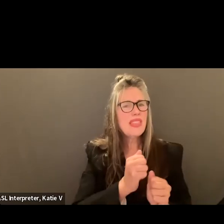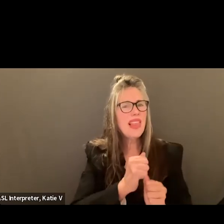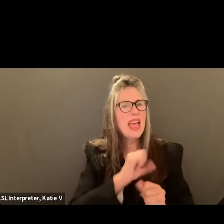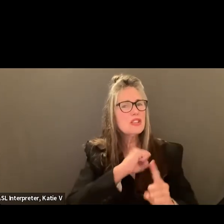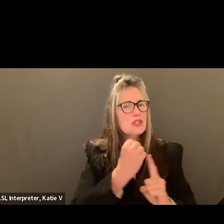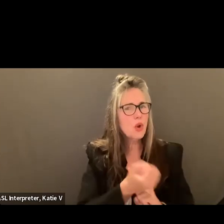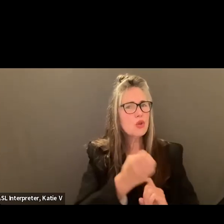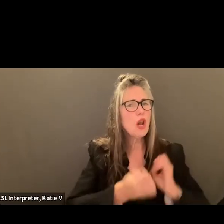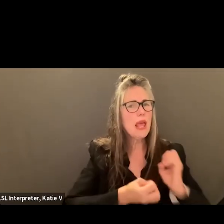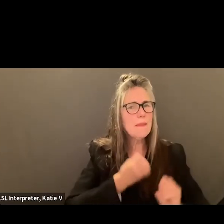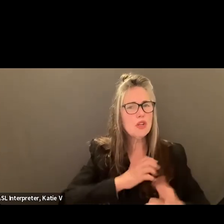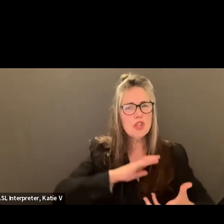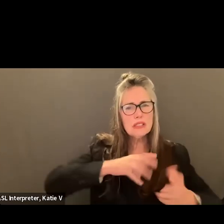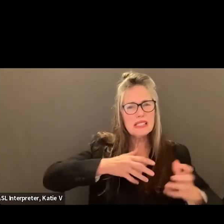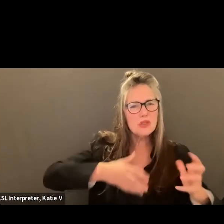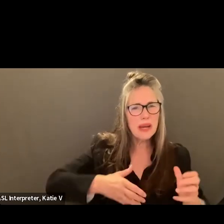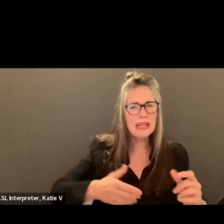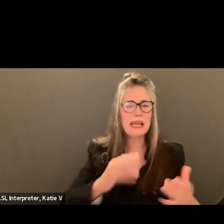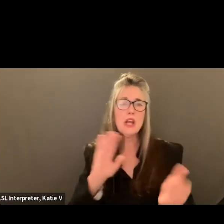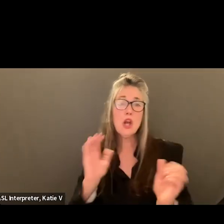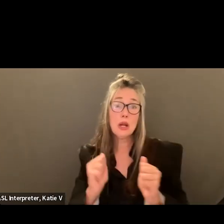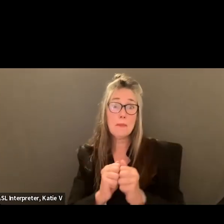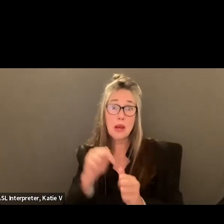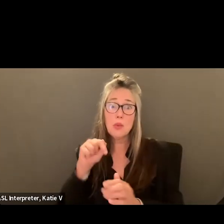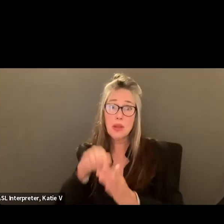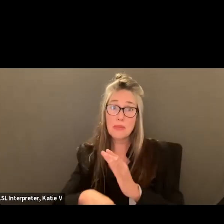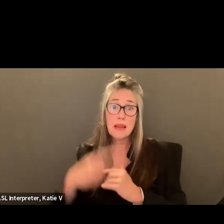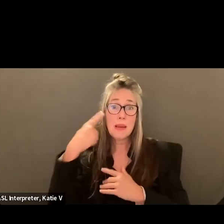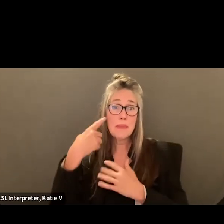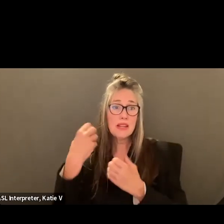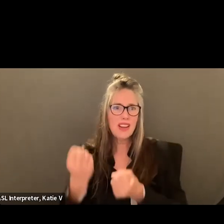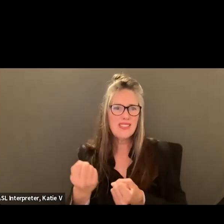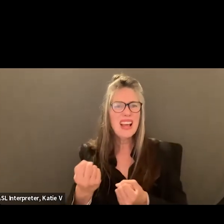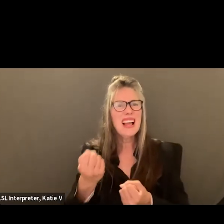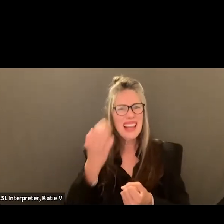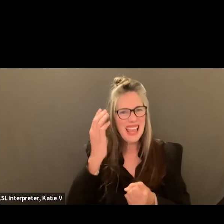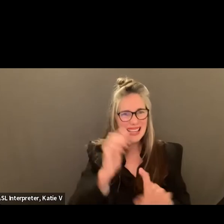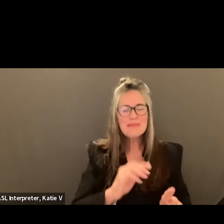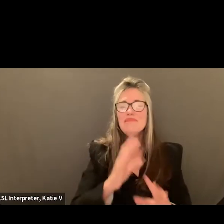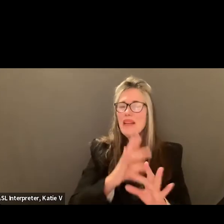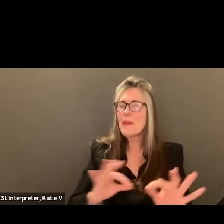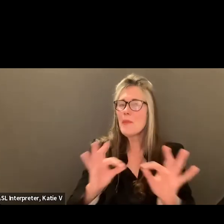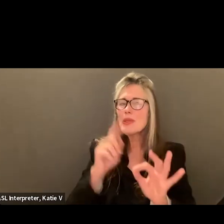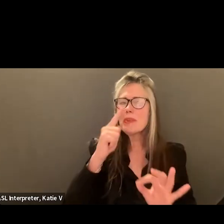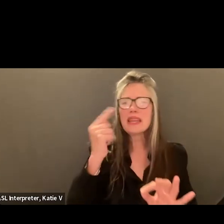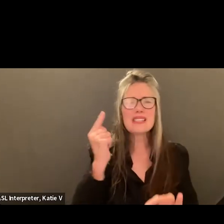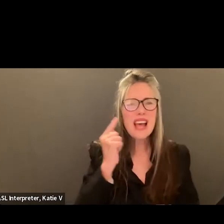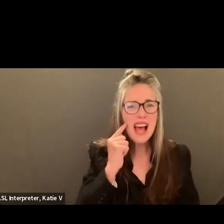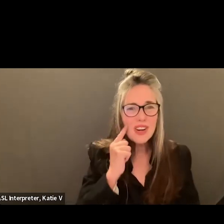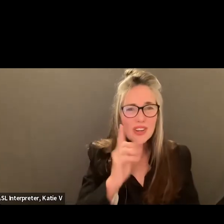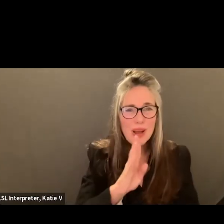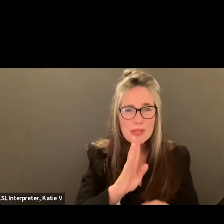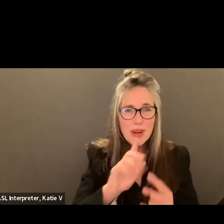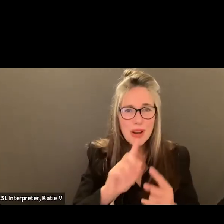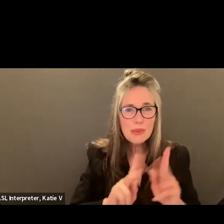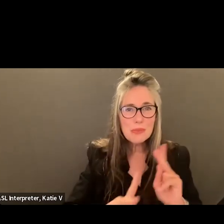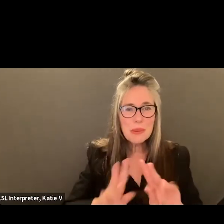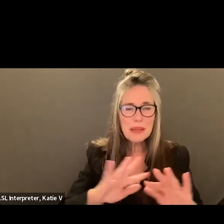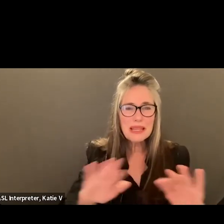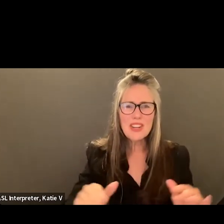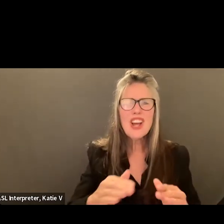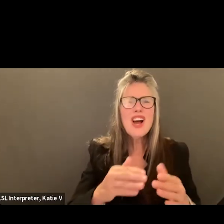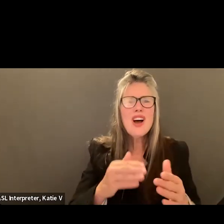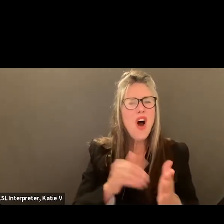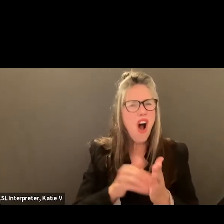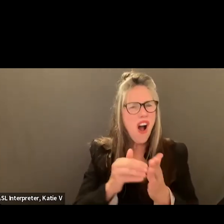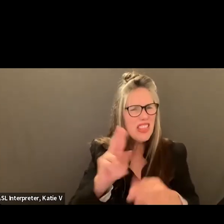you know, conversations in the community about overgeneralizing crisis, right? And how do we do that but not to minimize what's going on? So